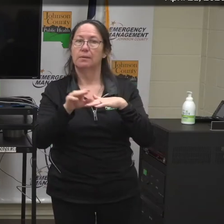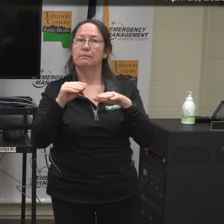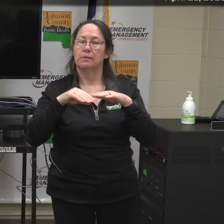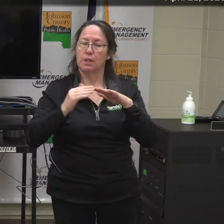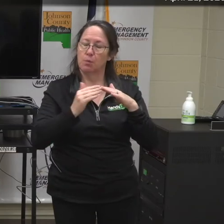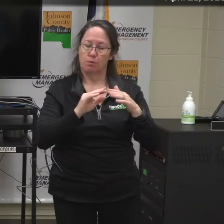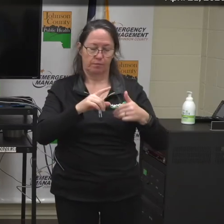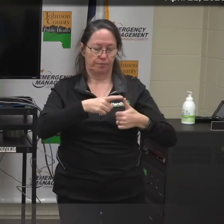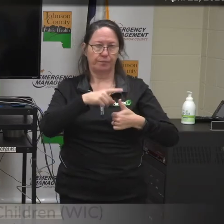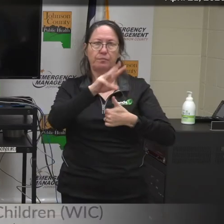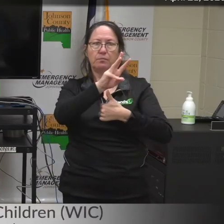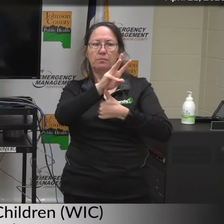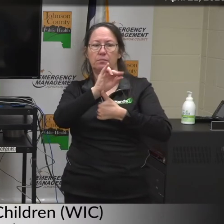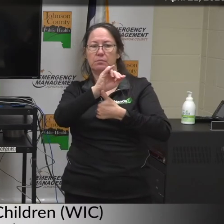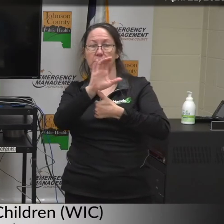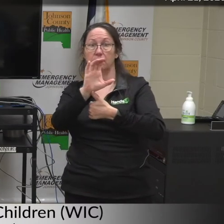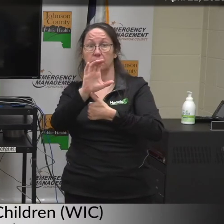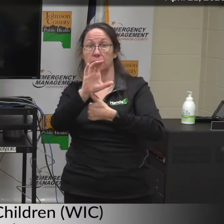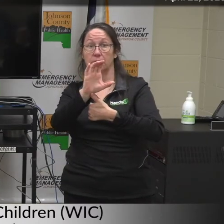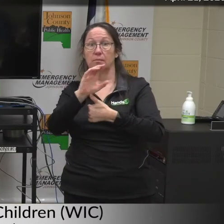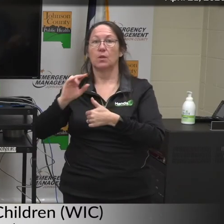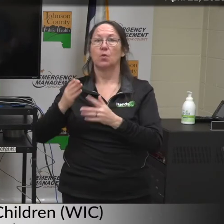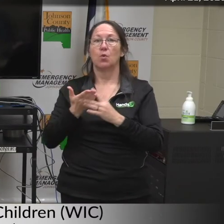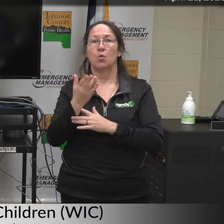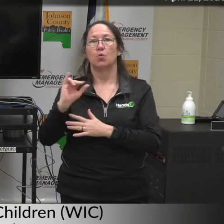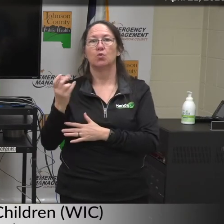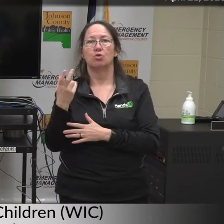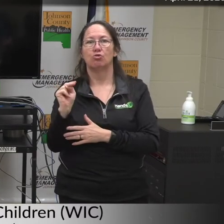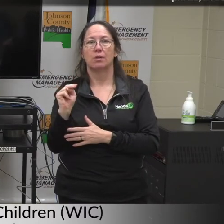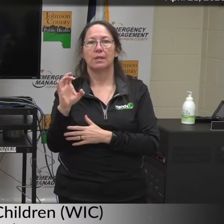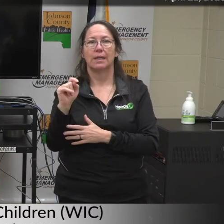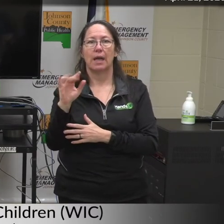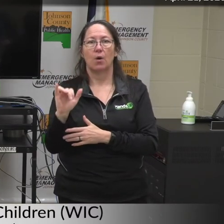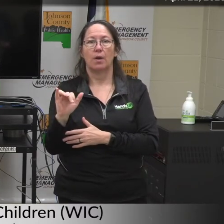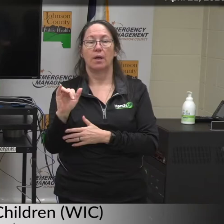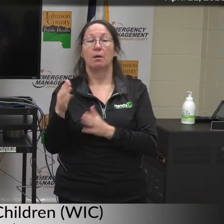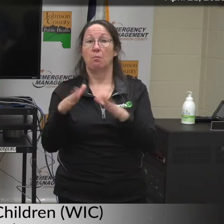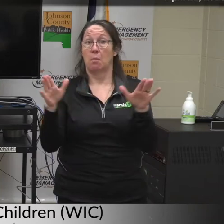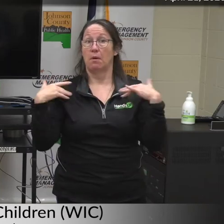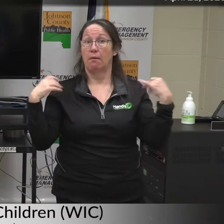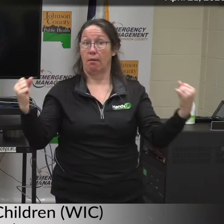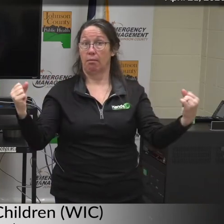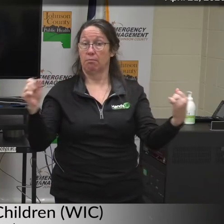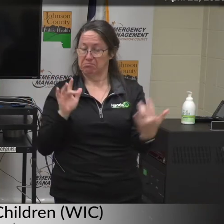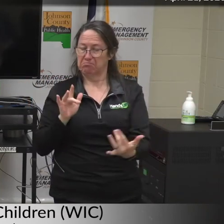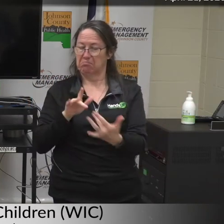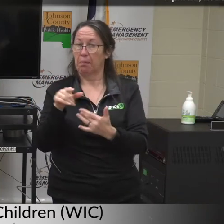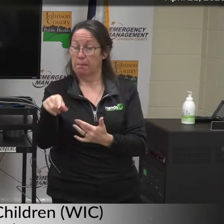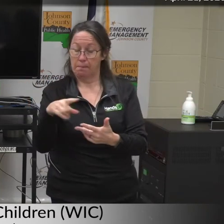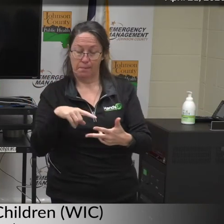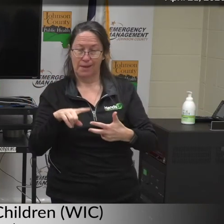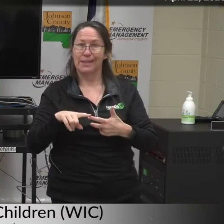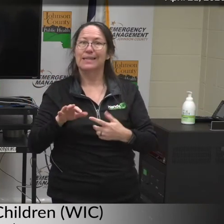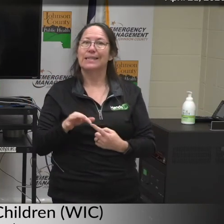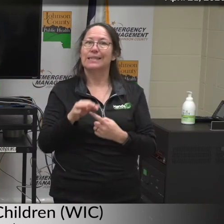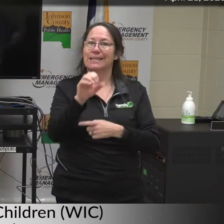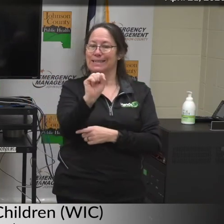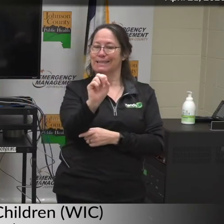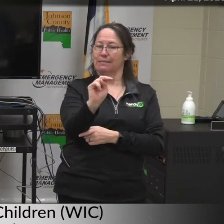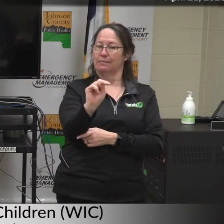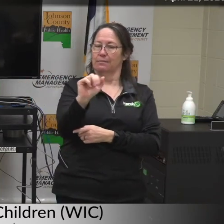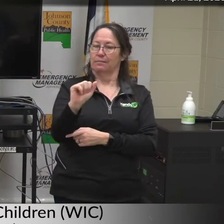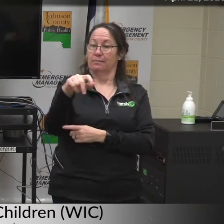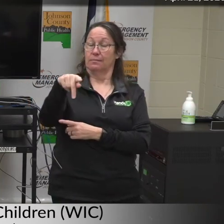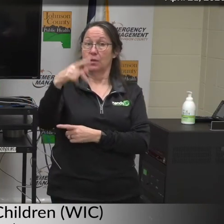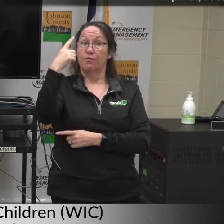The first is WIC, available through the Johnson County WIC Clinic at Johnson County Public Health. The Special Supplemental Nutrition Program